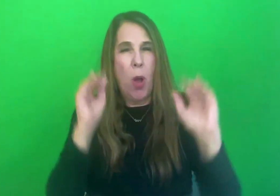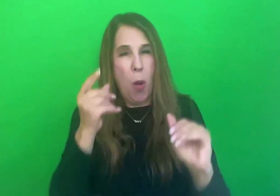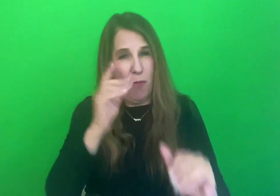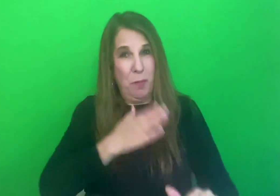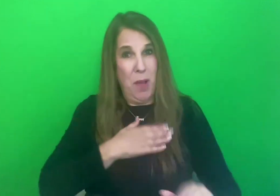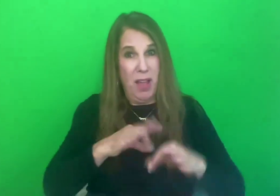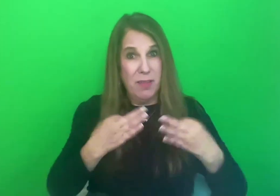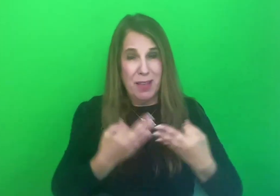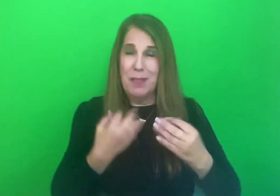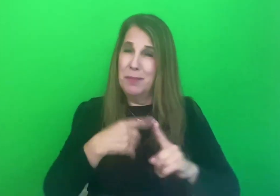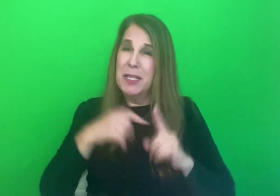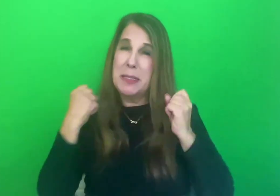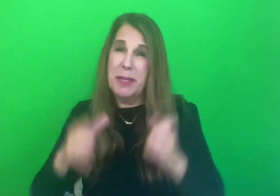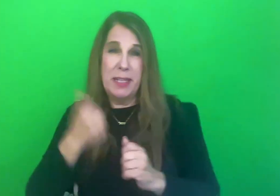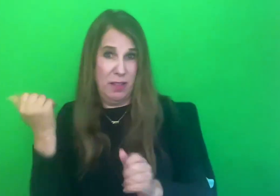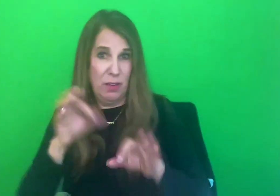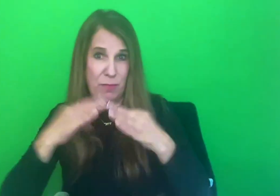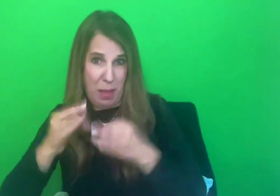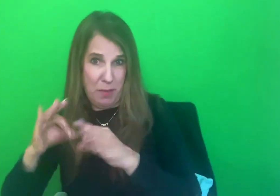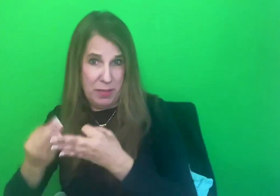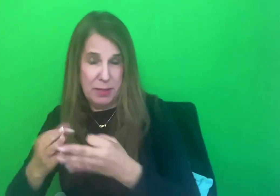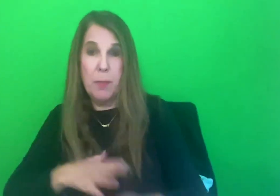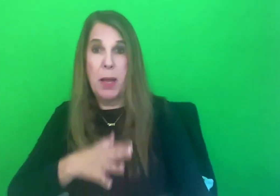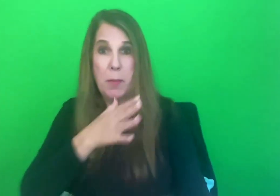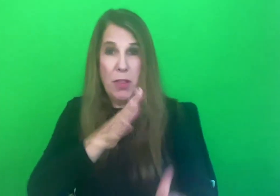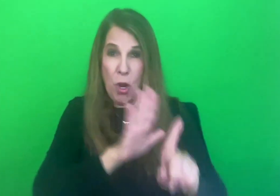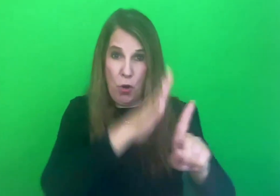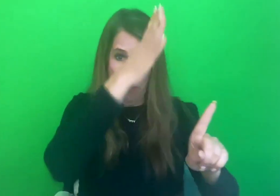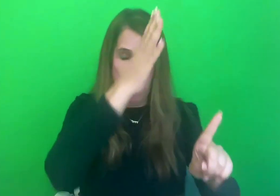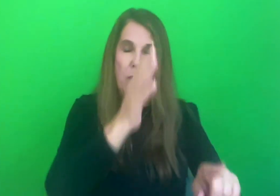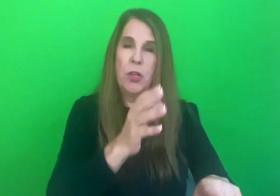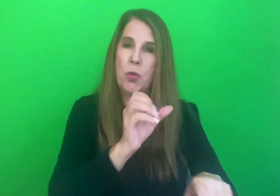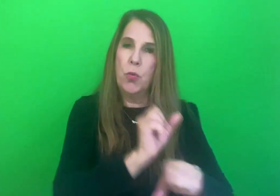families. My mother's father worked for a jeweler earning very